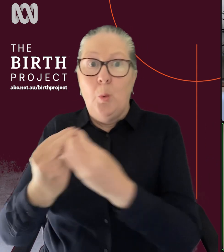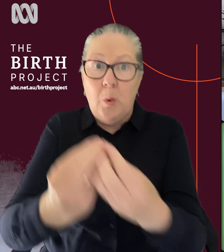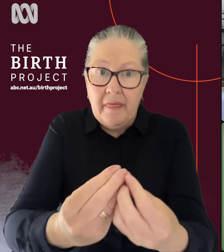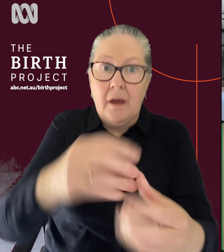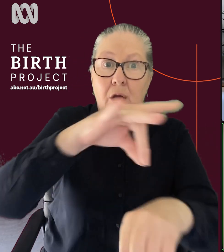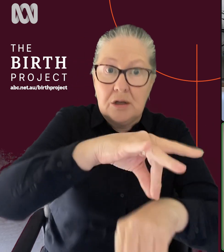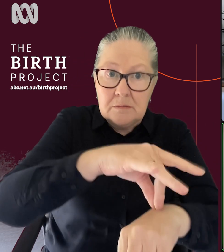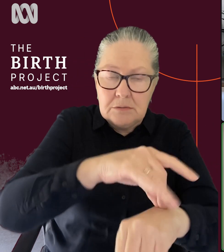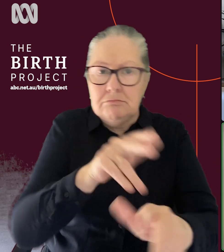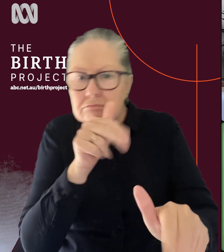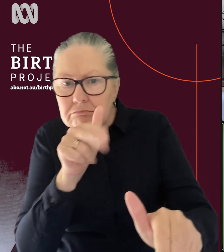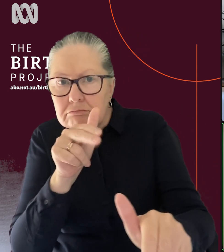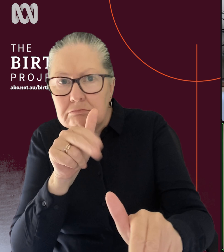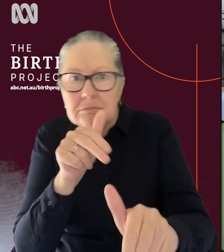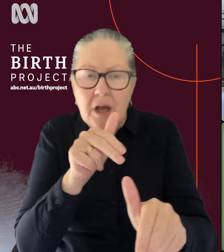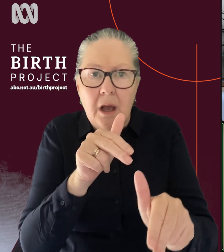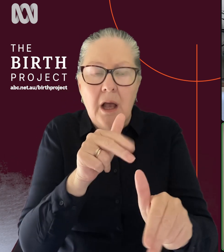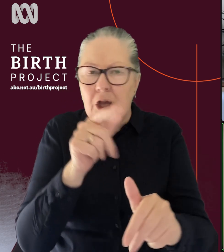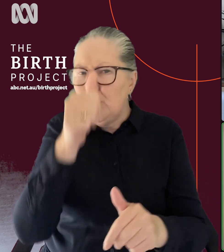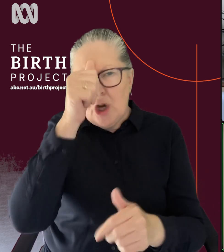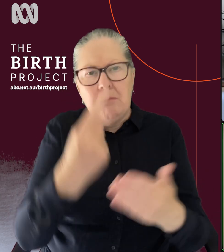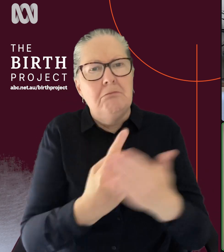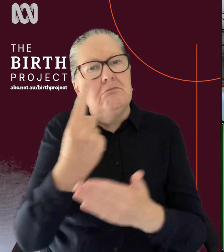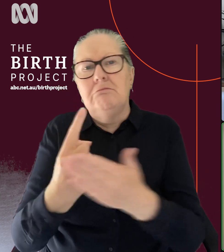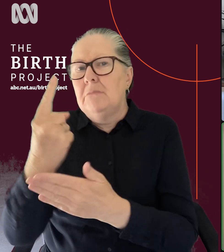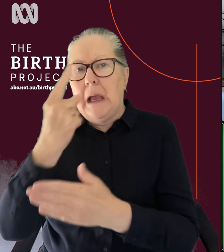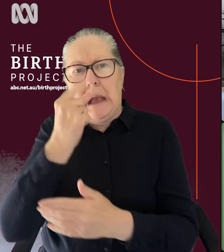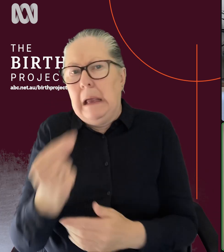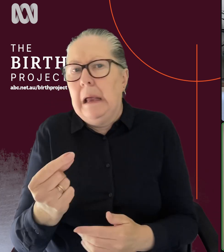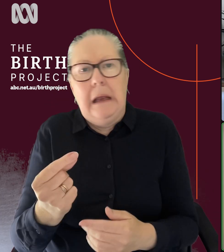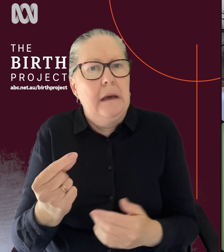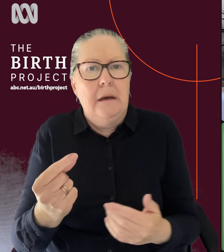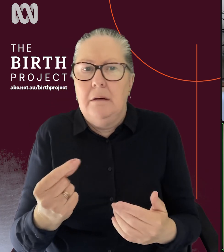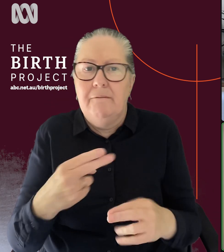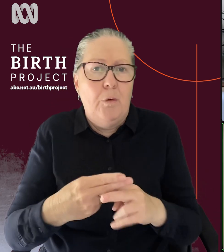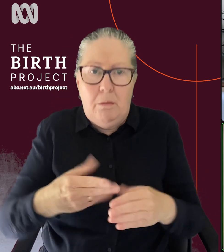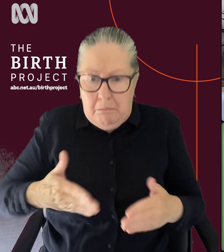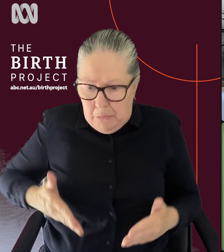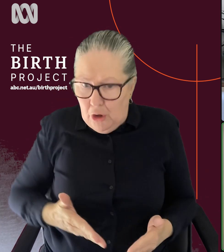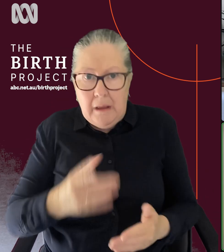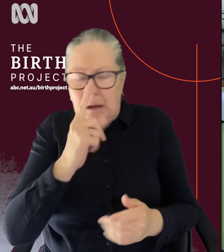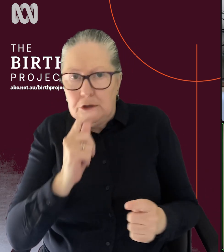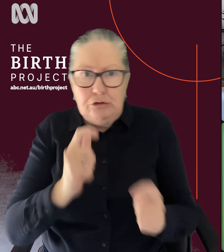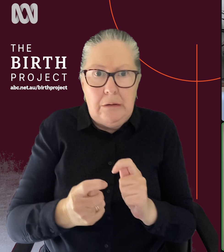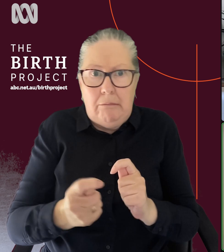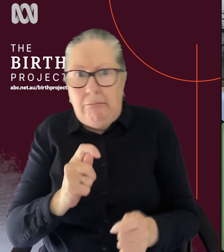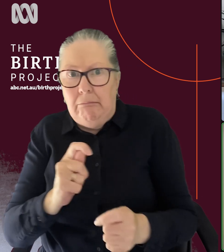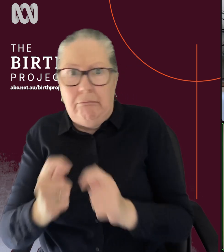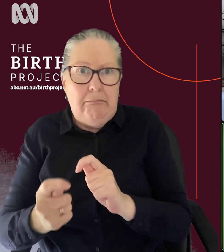setting. And a number of things can happen in birth, as we all know. So things can have a bit of a twist or turn in your journey. So